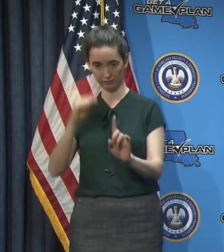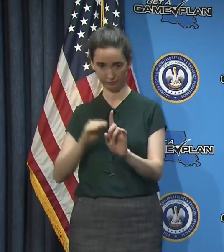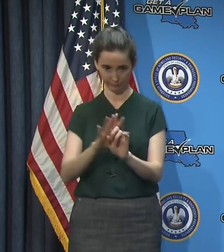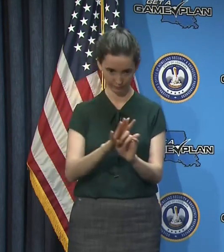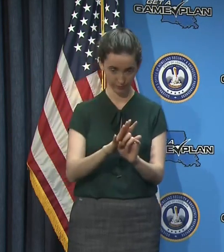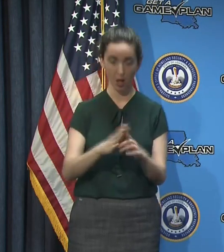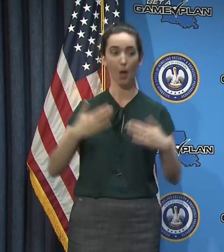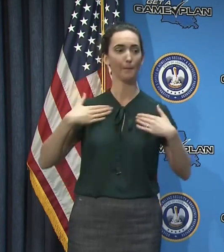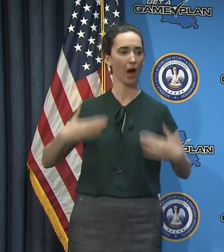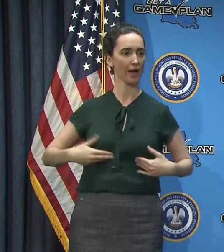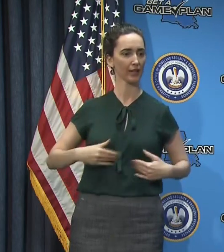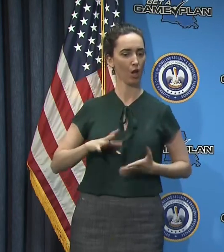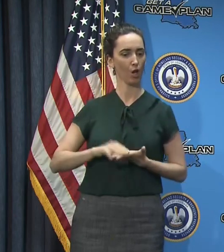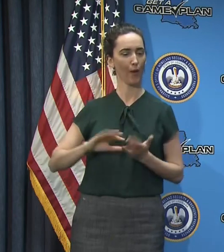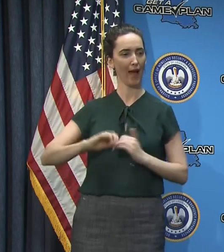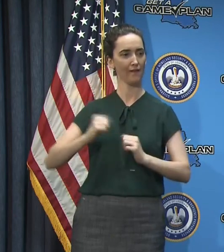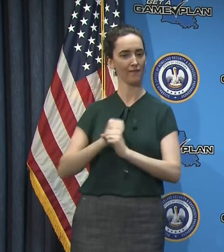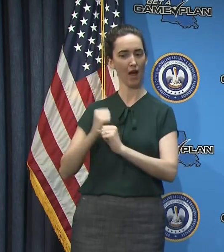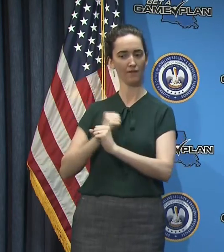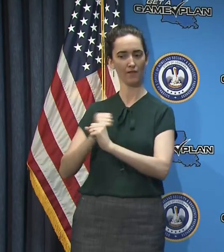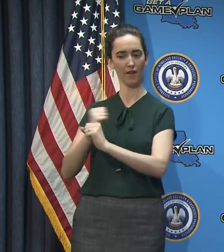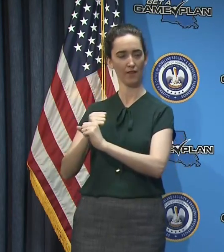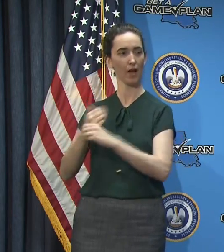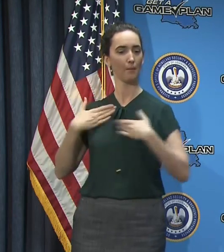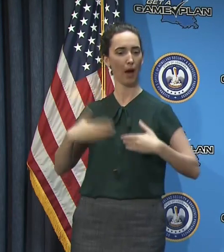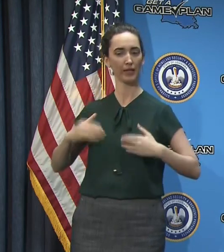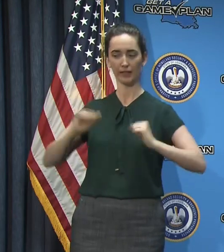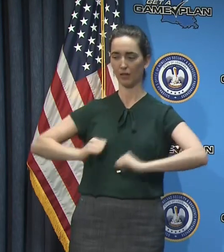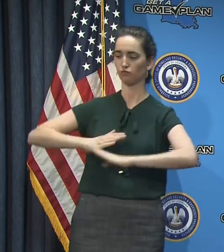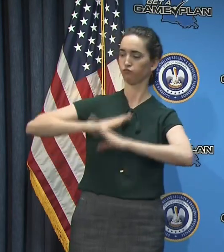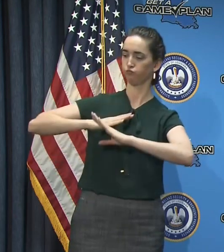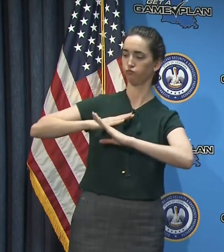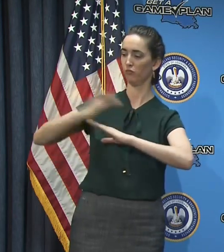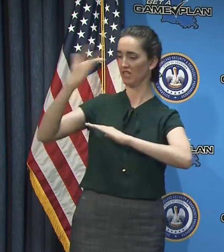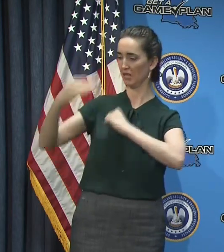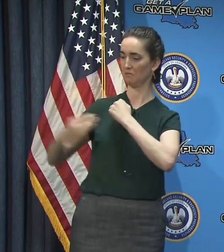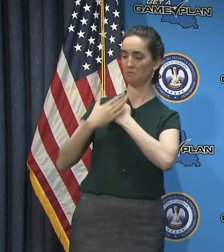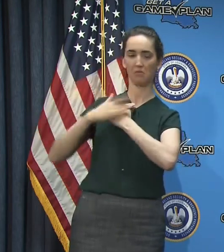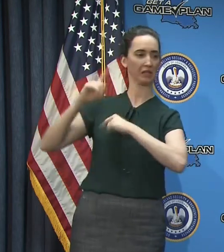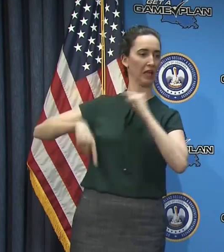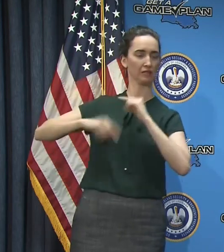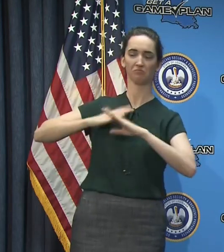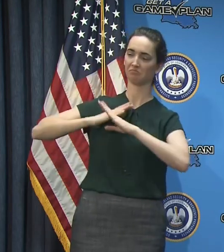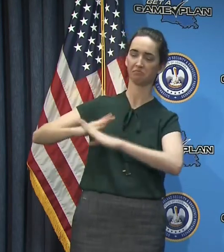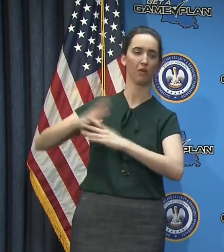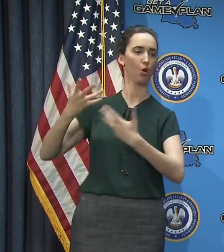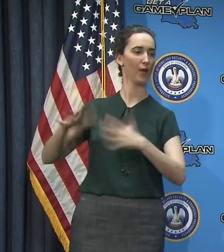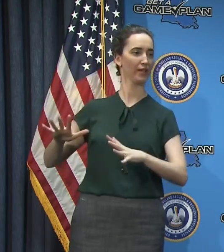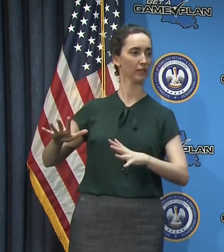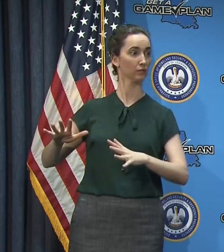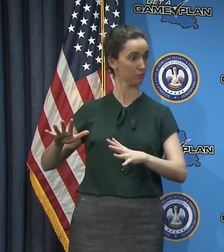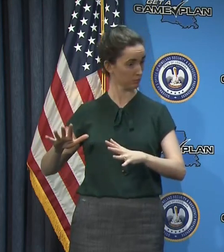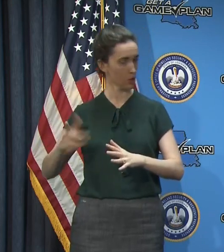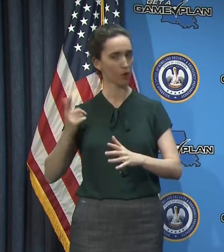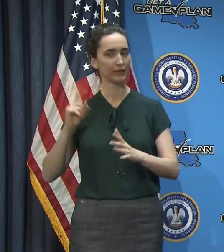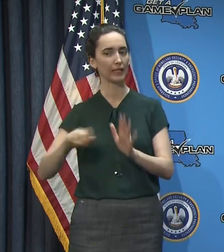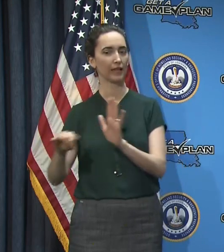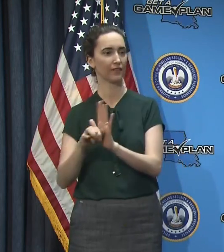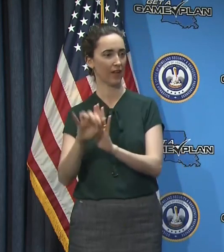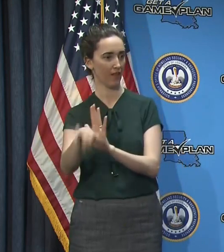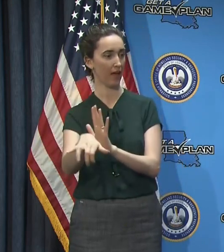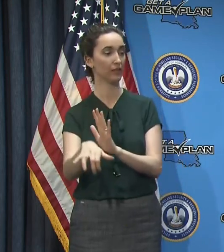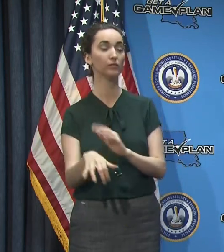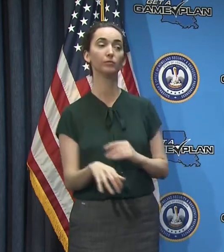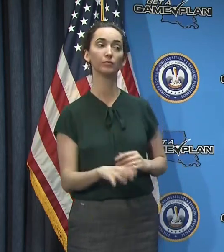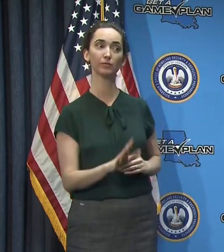developed antibodies to it, and then have immunity, uh, uh, potentially from, from getting the disease again. And by the way, we still have to